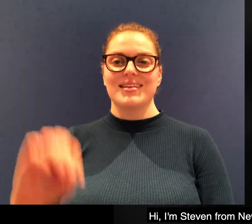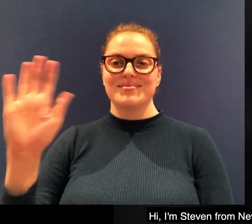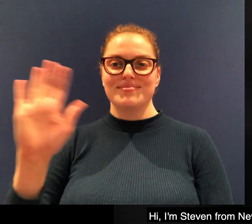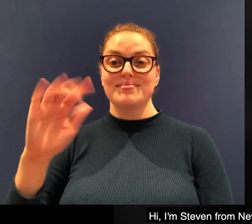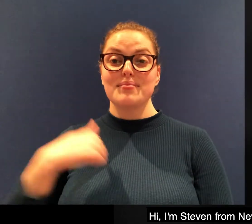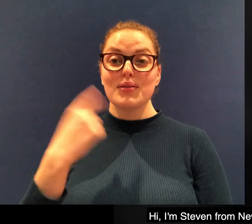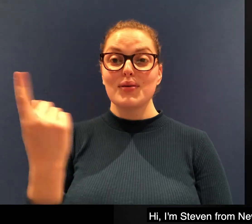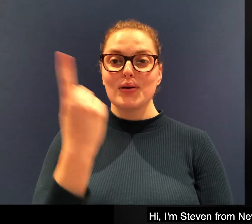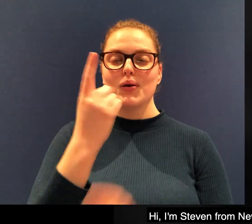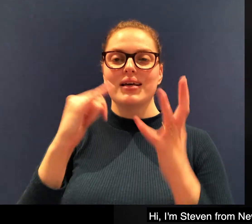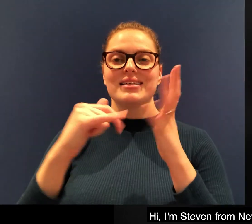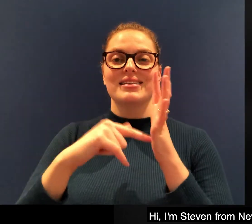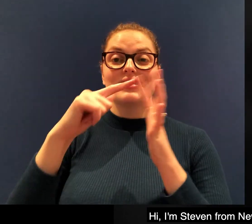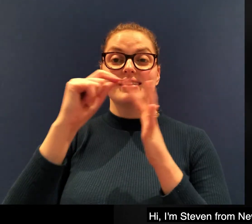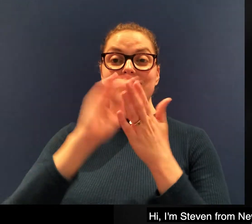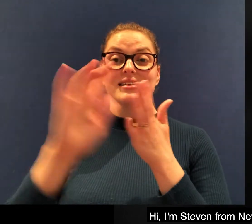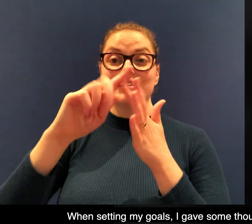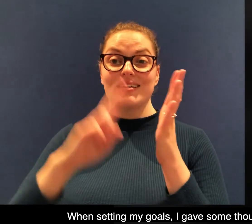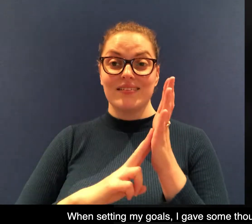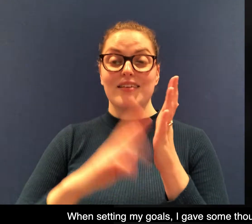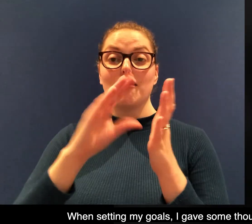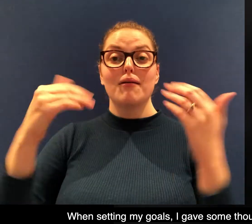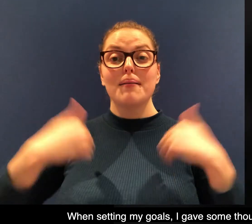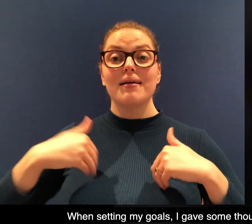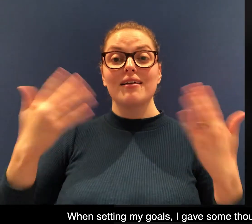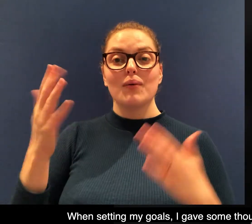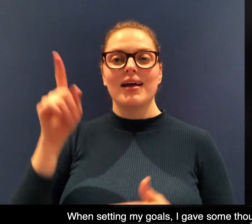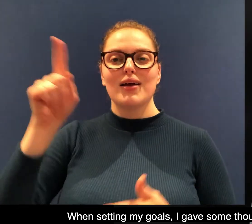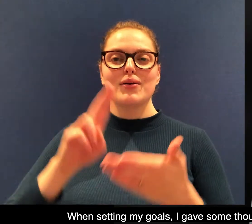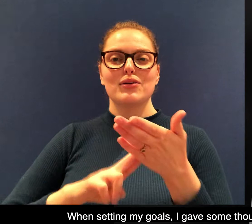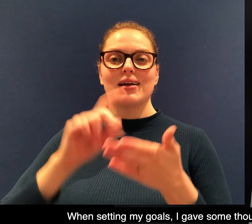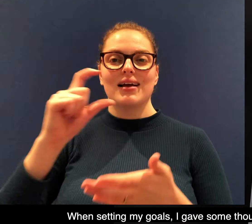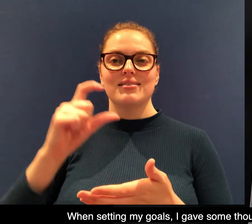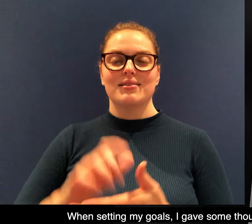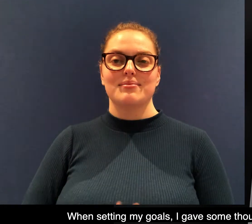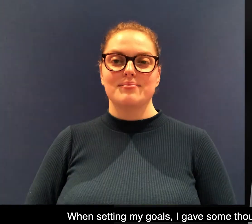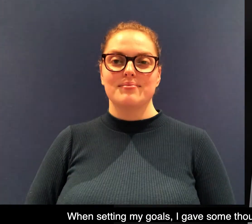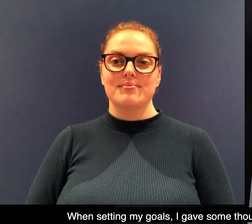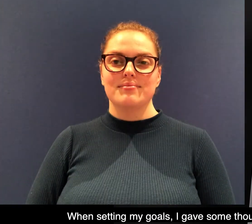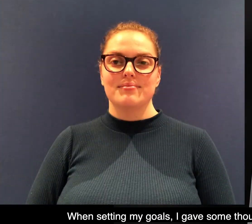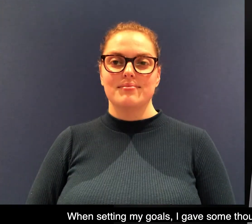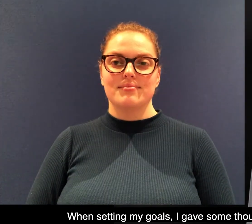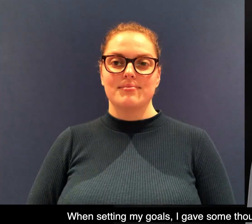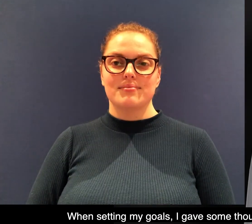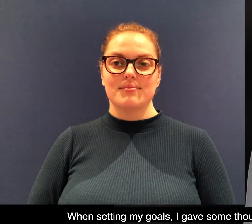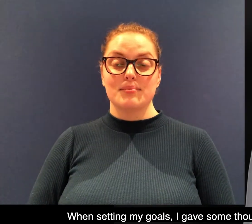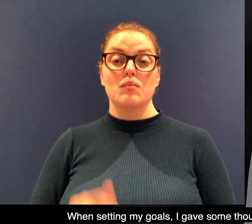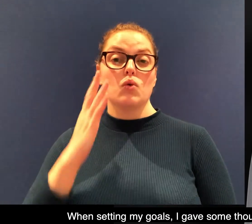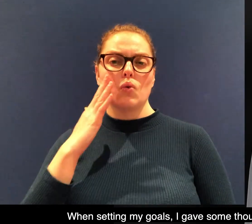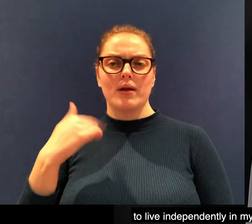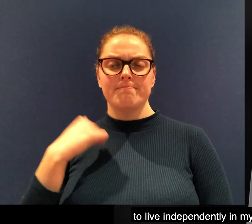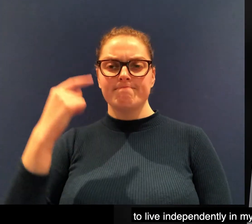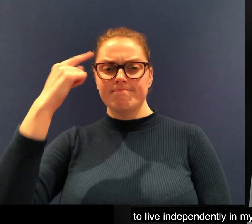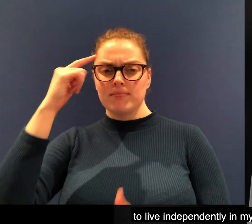Hi, I'm Stephen from Newcastle. When setting my goals I gave support to the supports